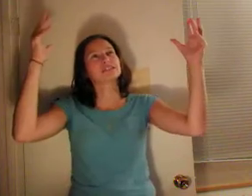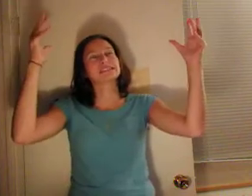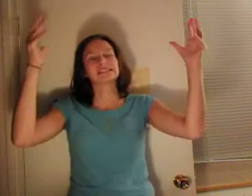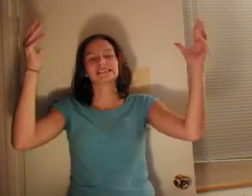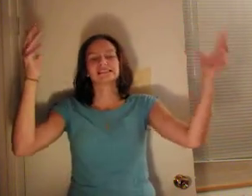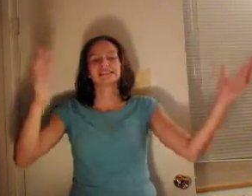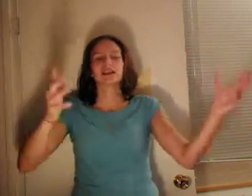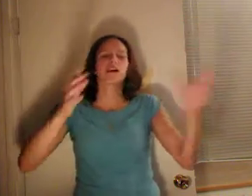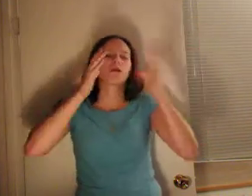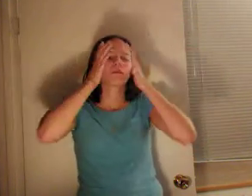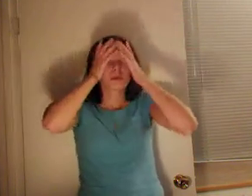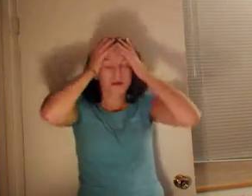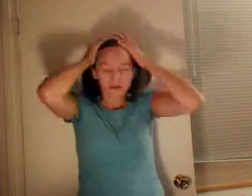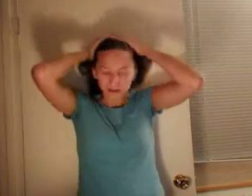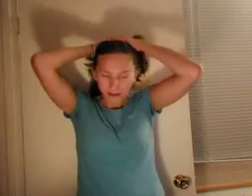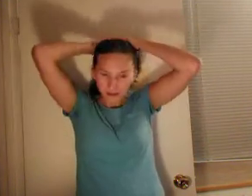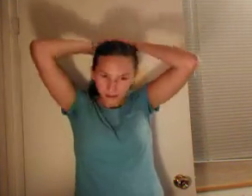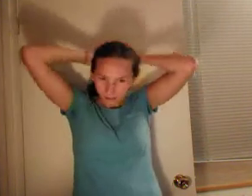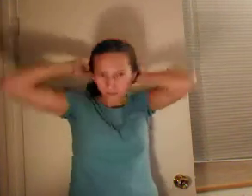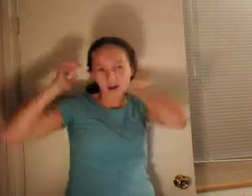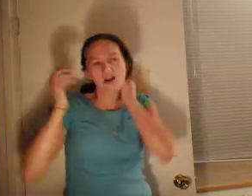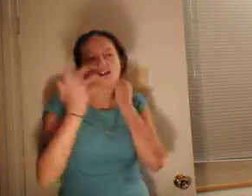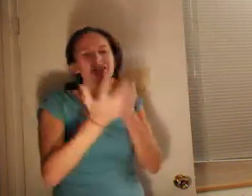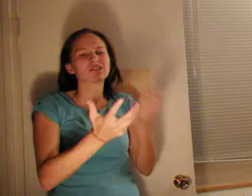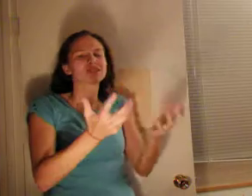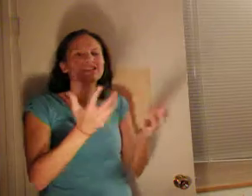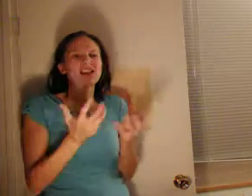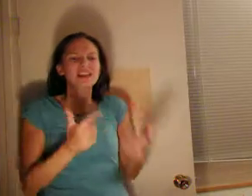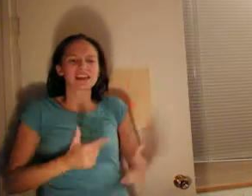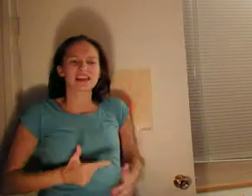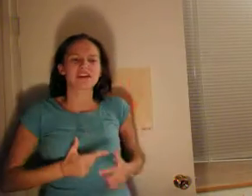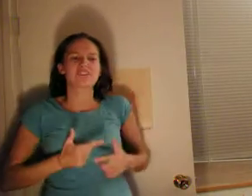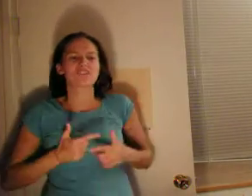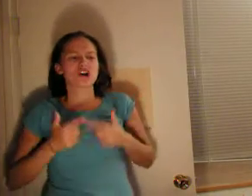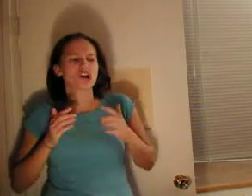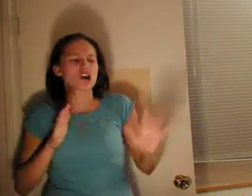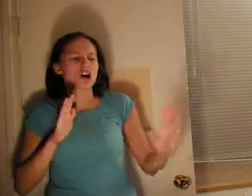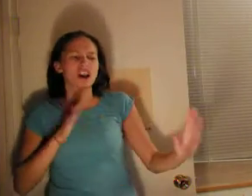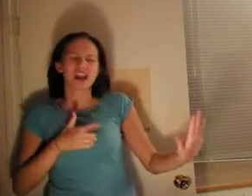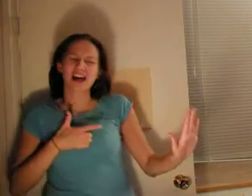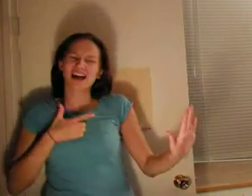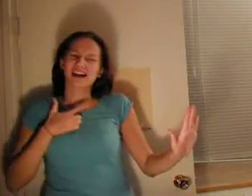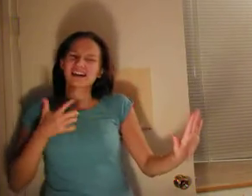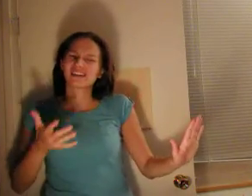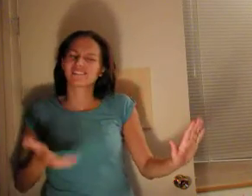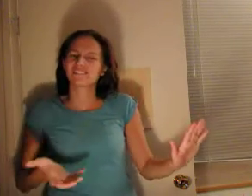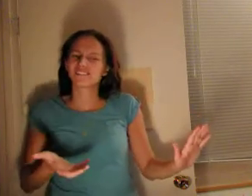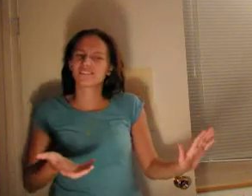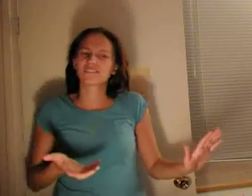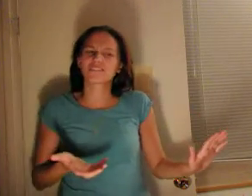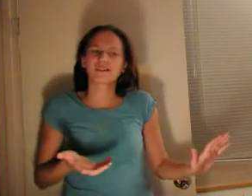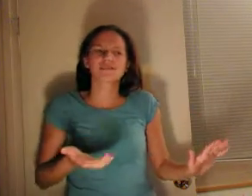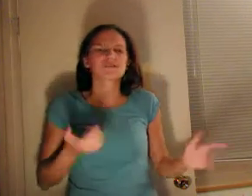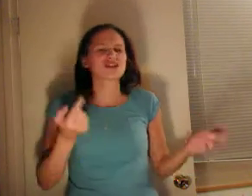Well, she wants to live her life And she